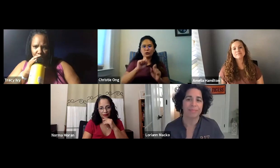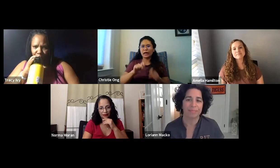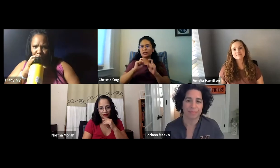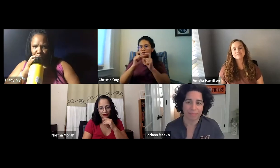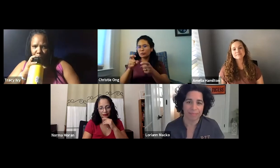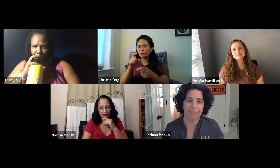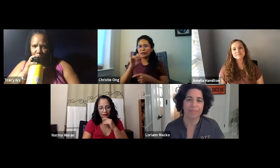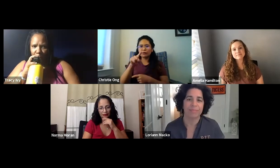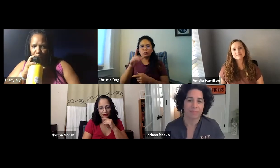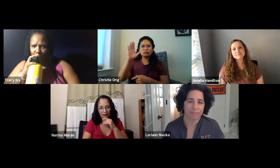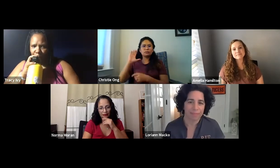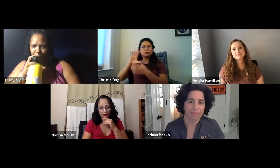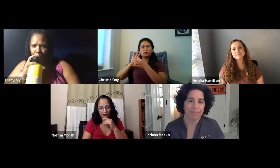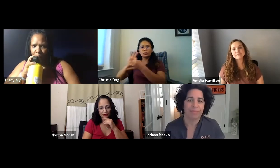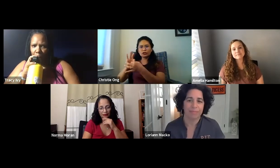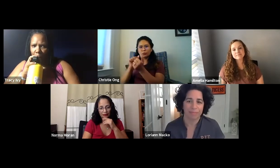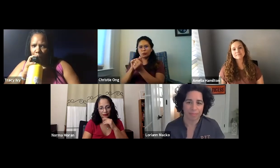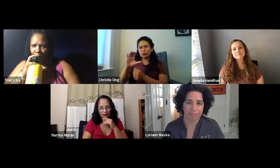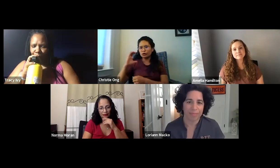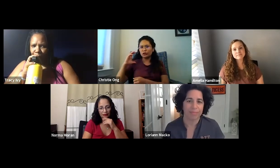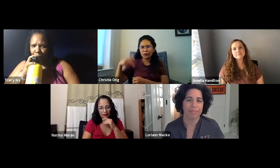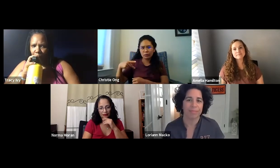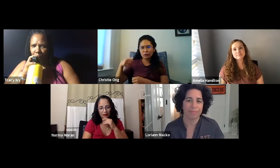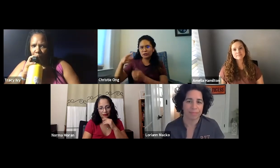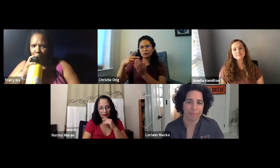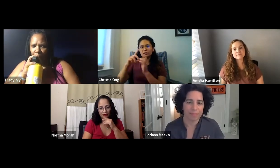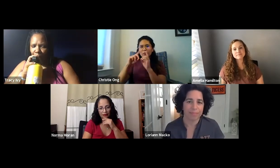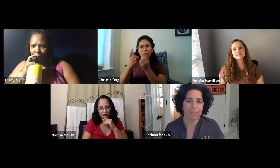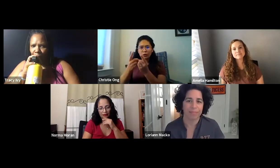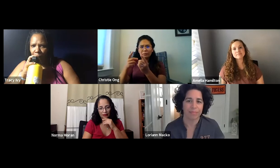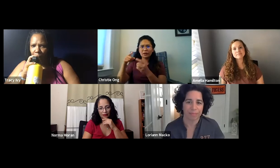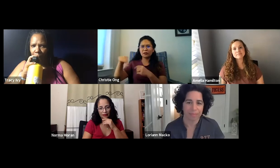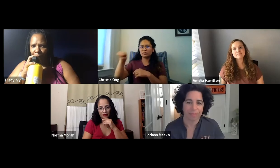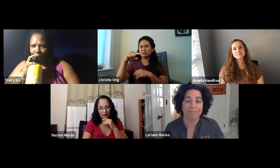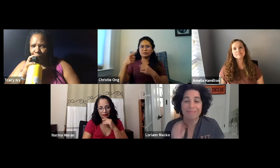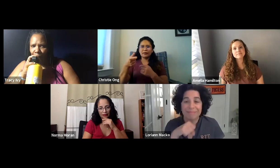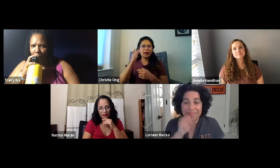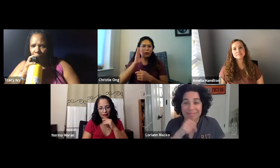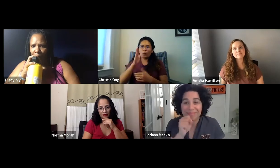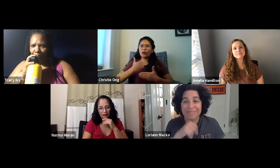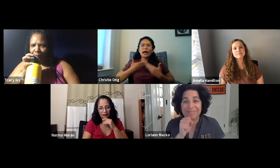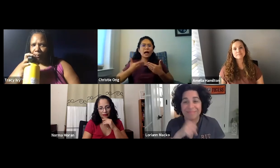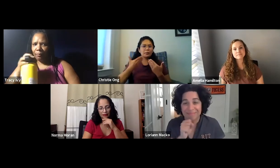You can contribute to SLT, you can contribute to maybe the chairperson of your former